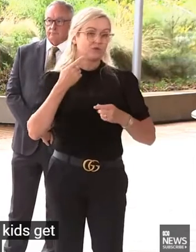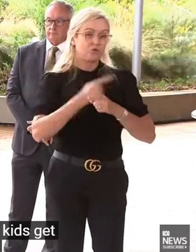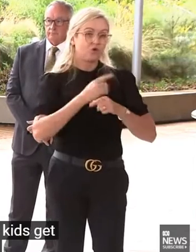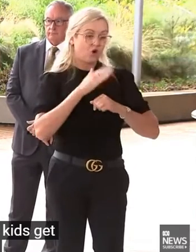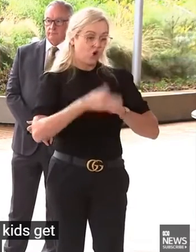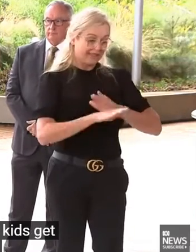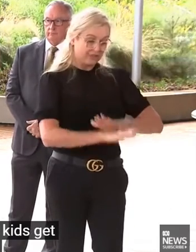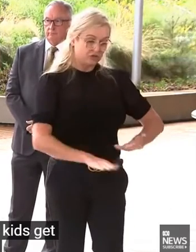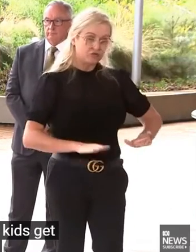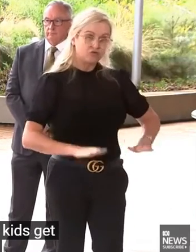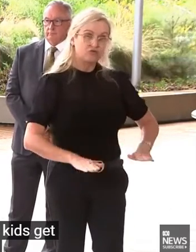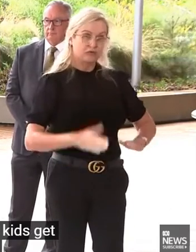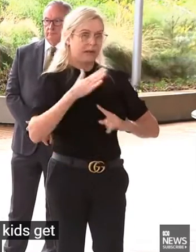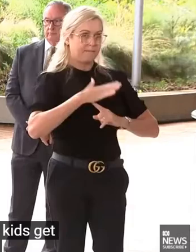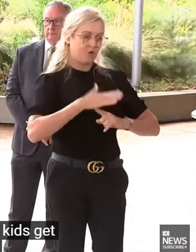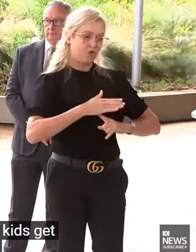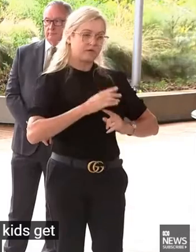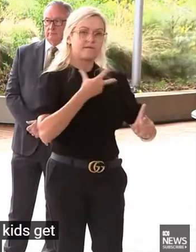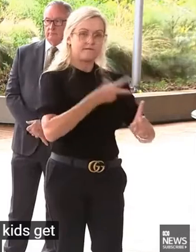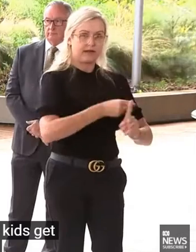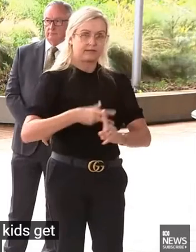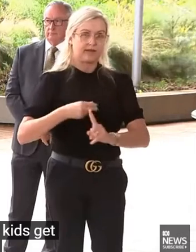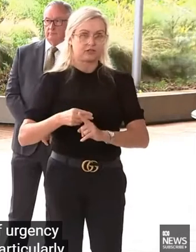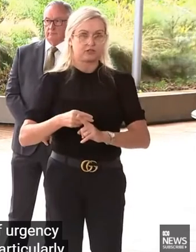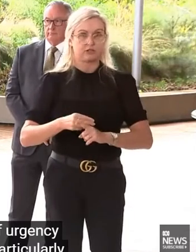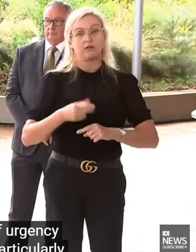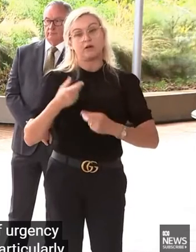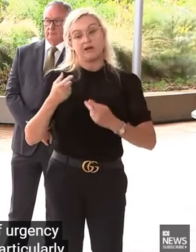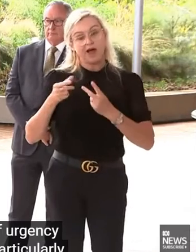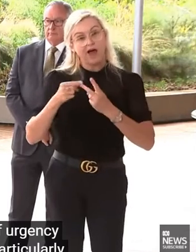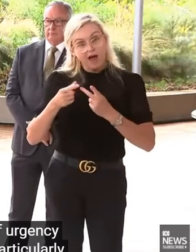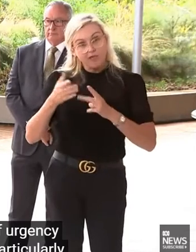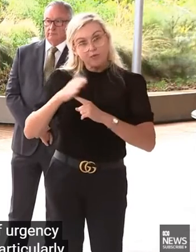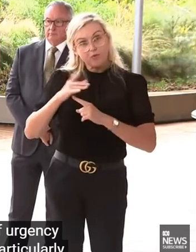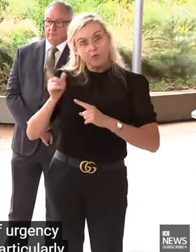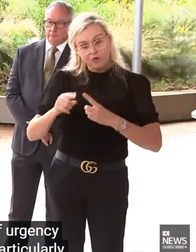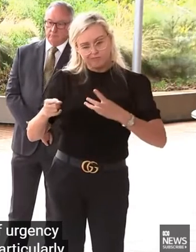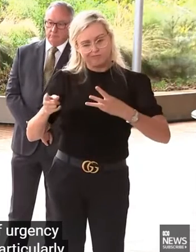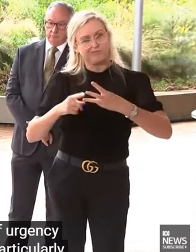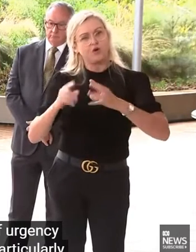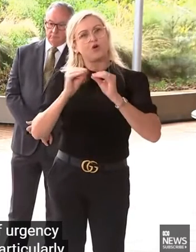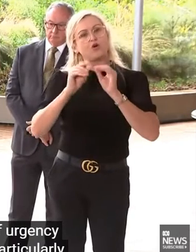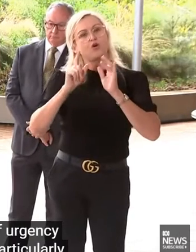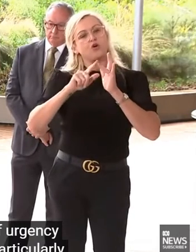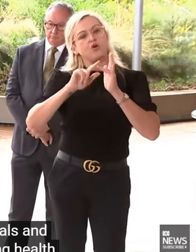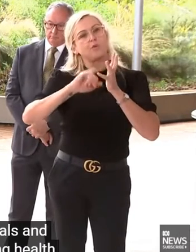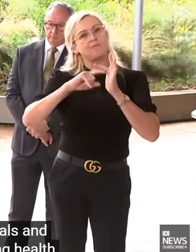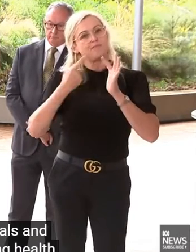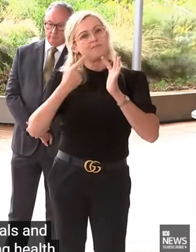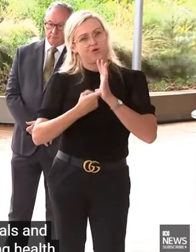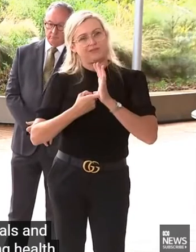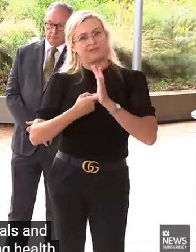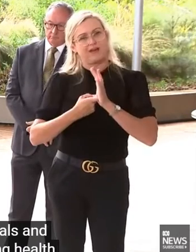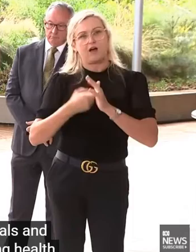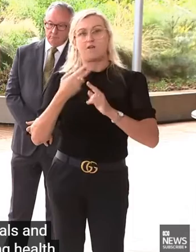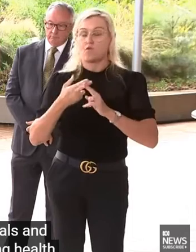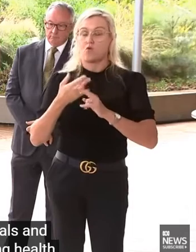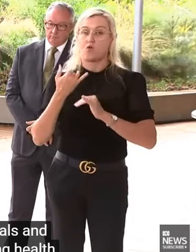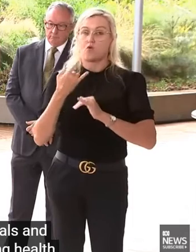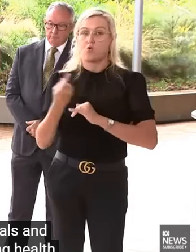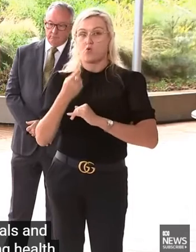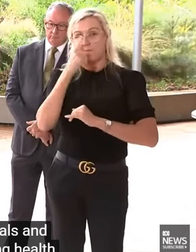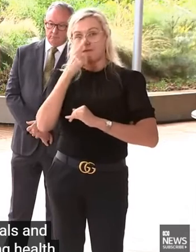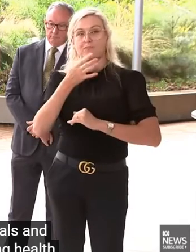urgency around the boosters, particularly those older individuals and people with underlying health conditions. It is really